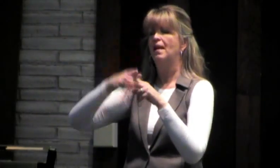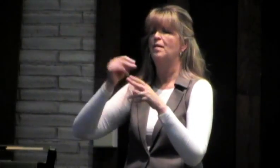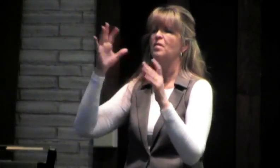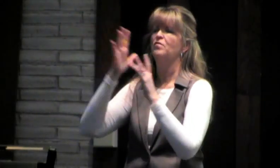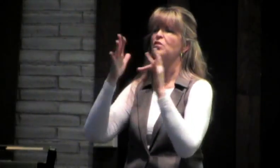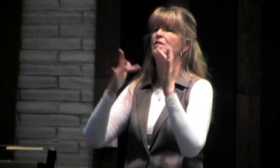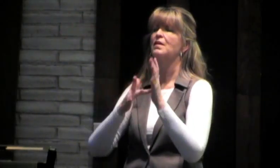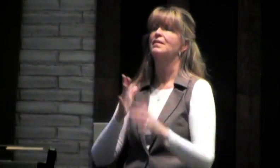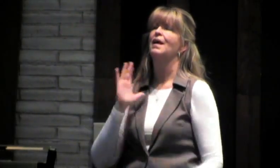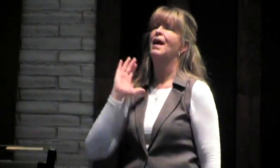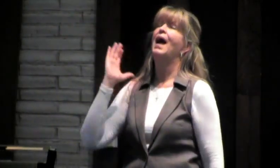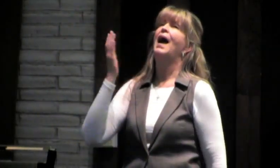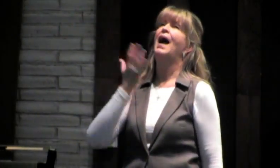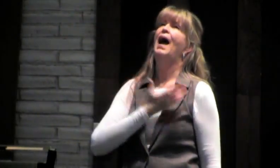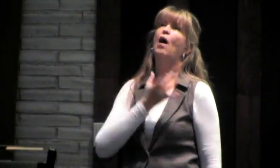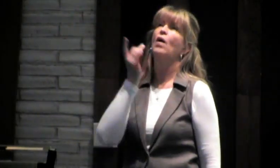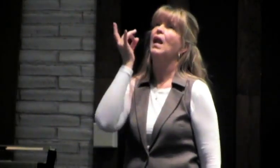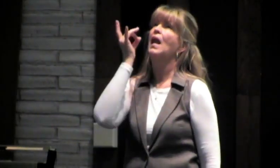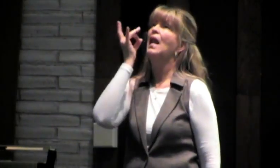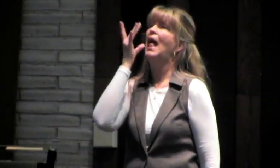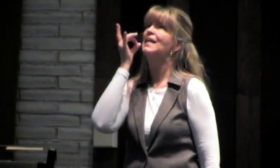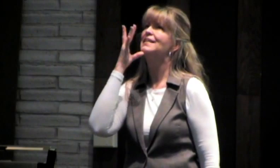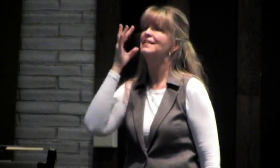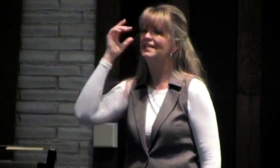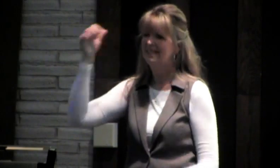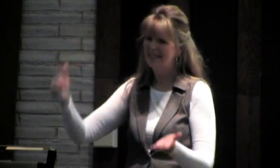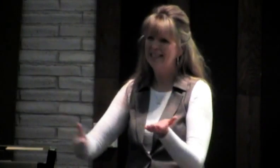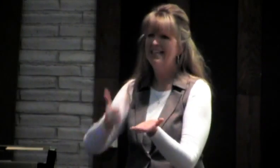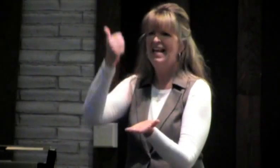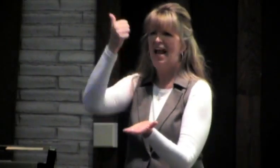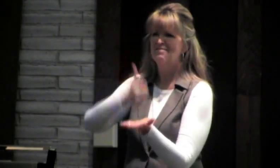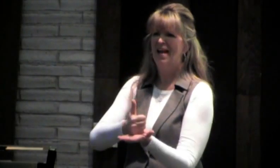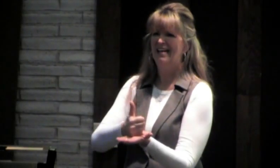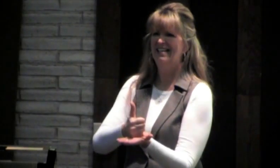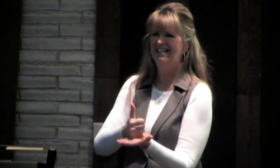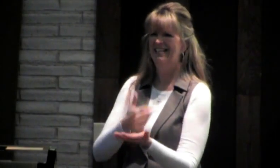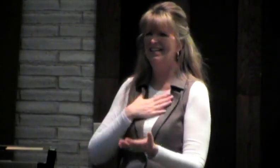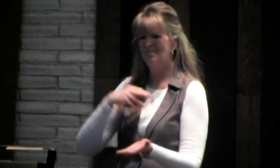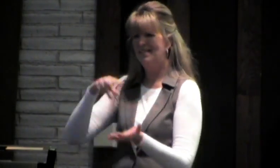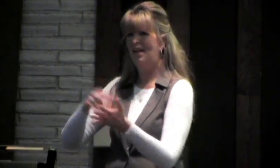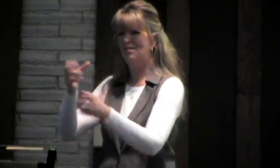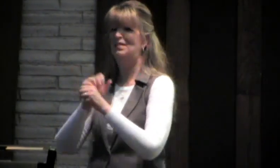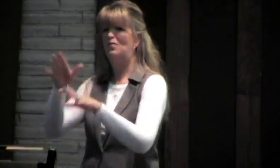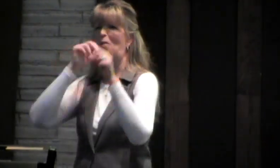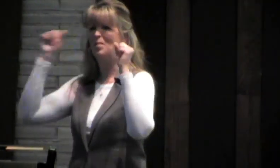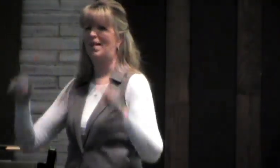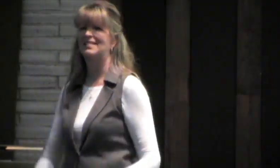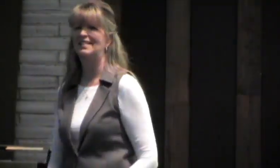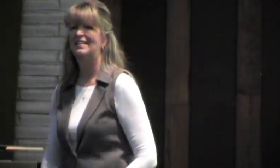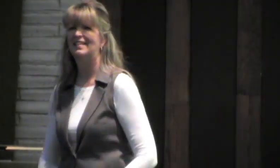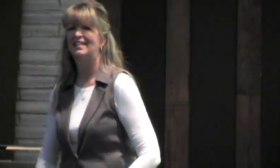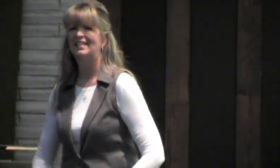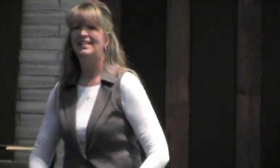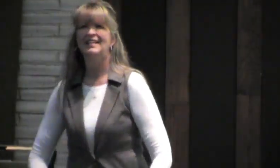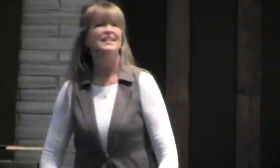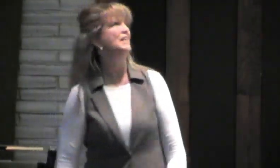We play all this in the name of Jesus. Our light, amen. Please stand for the final blessing.